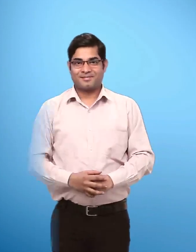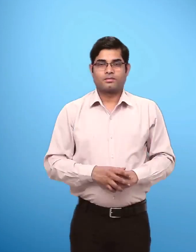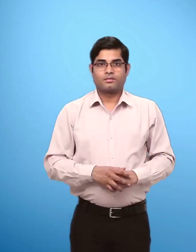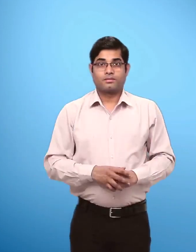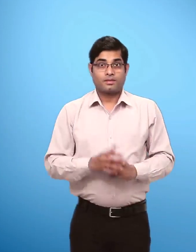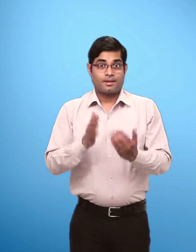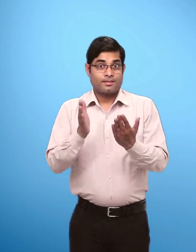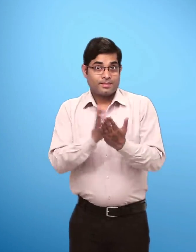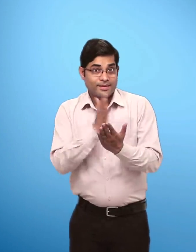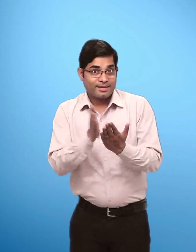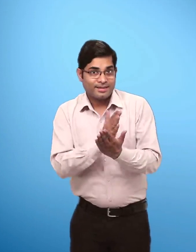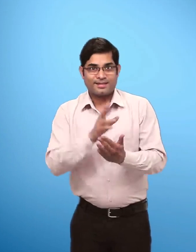Page 23